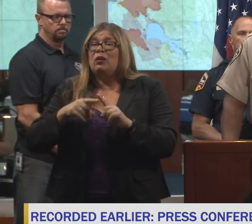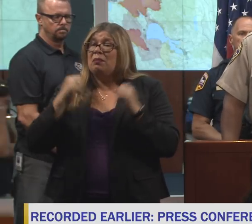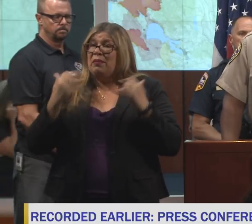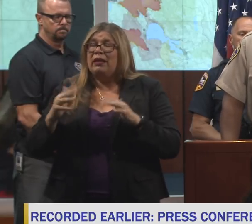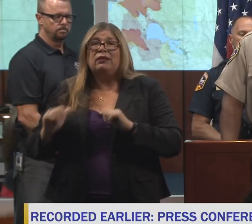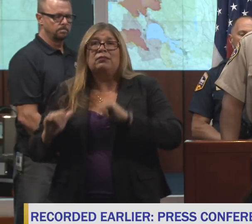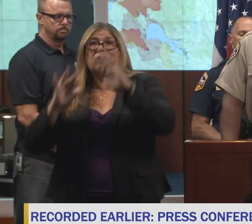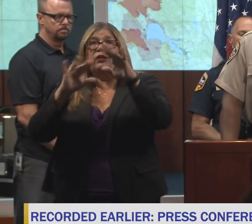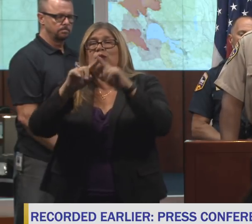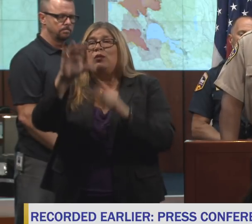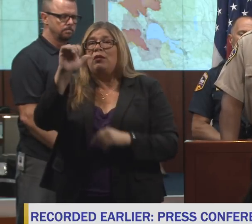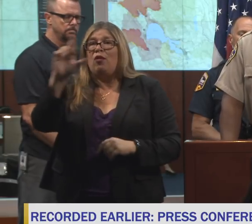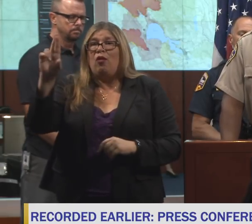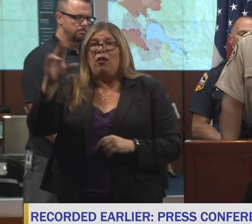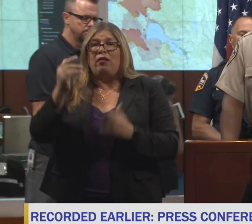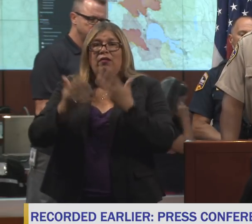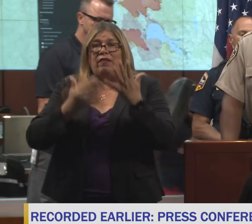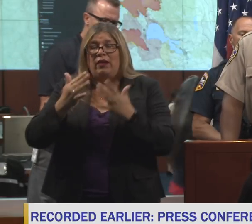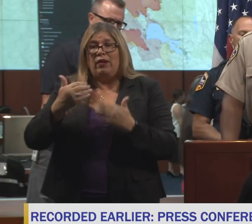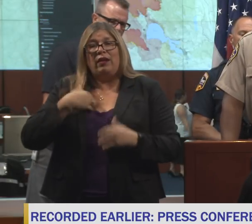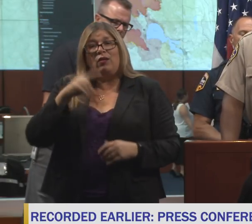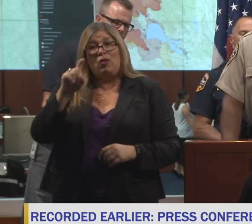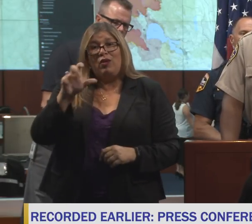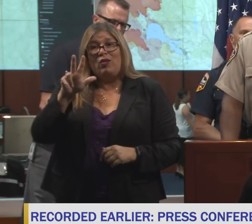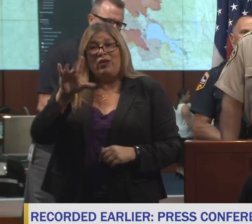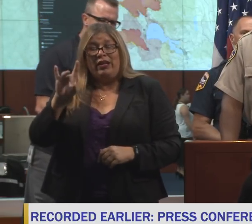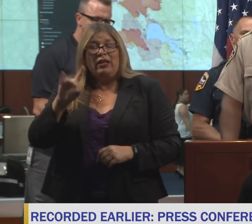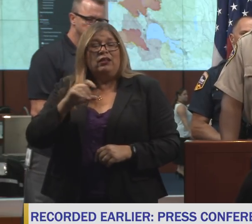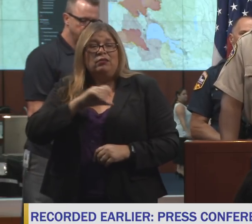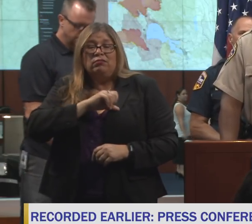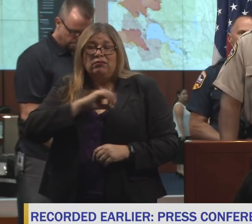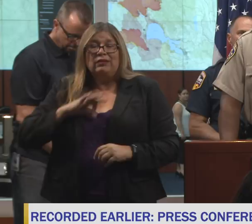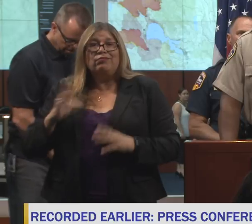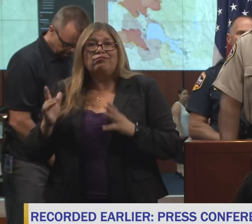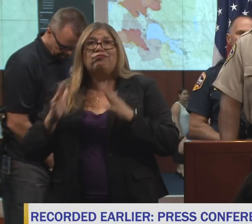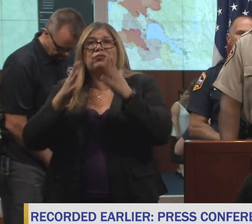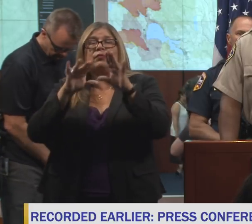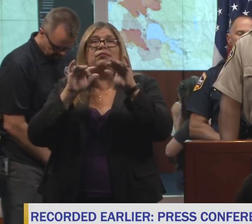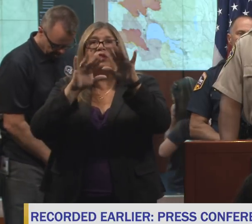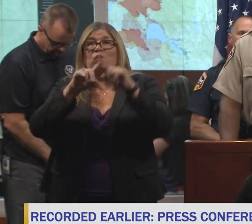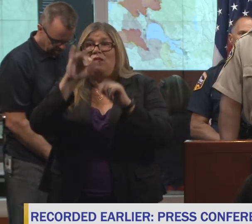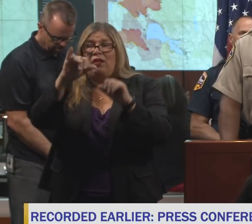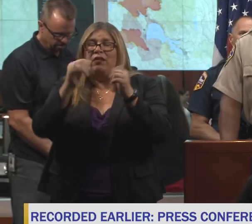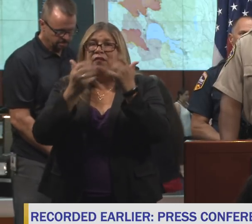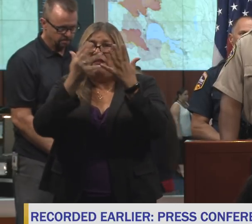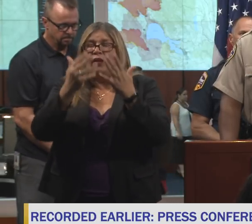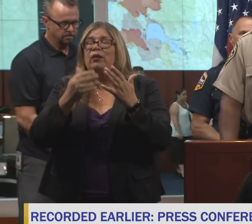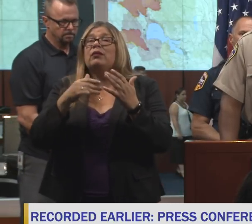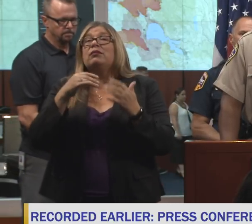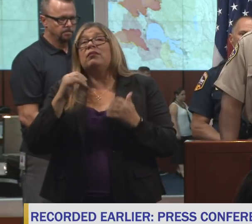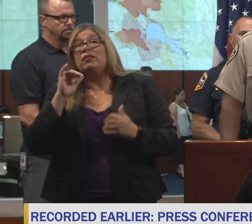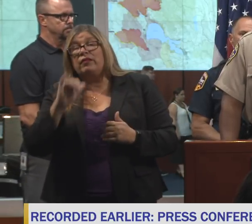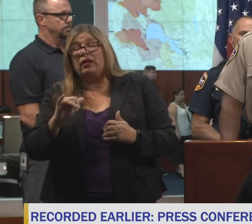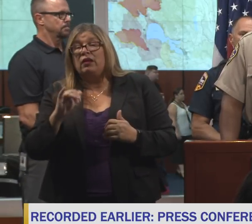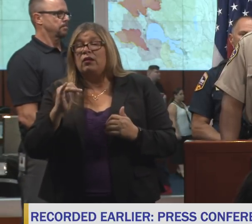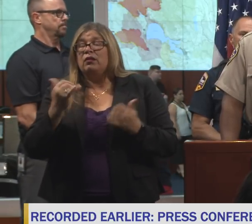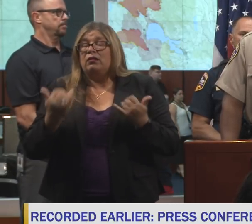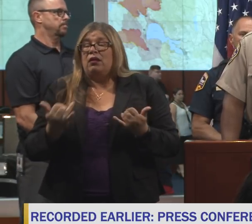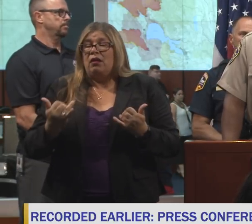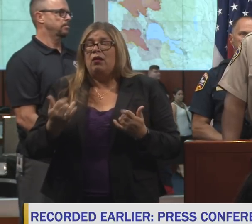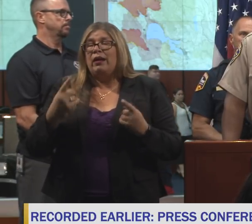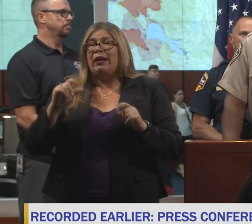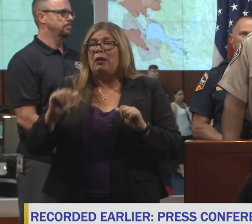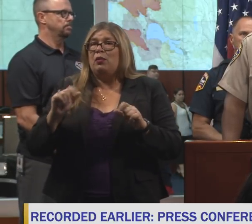earlier this week, we had 138 personnel assigned to that fire. We've been able to draw that number down because some of the